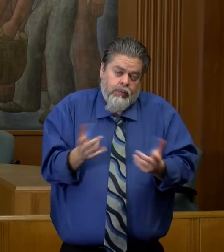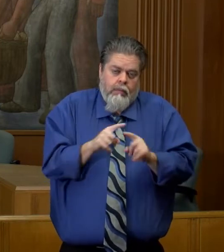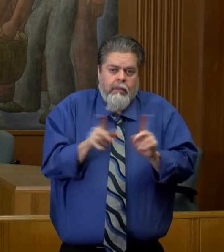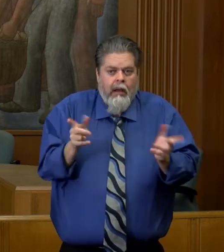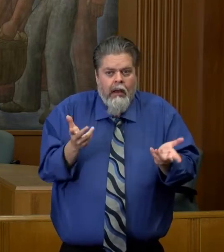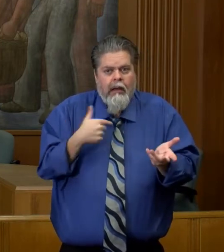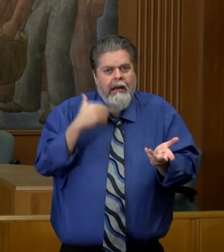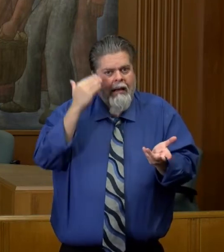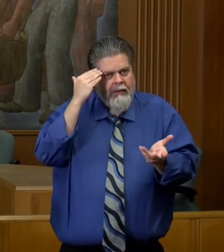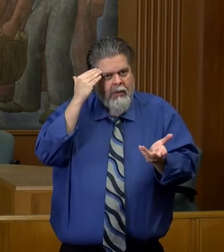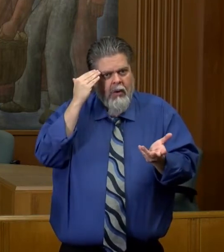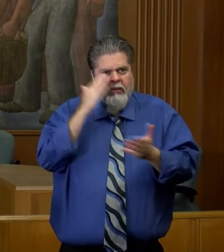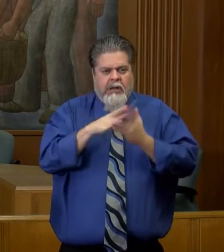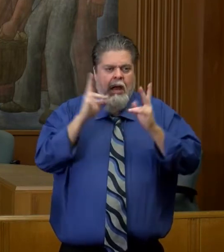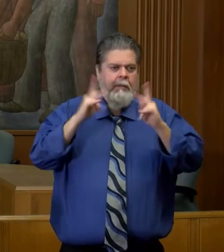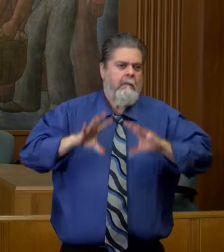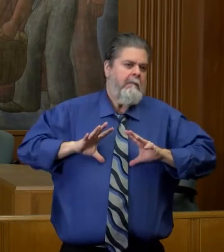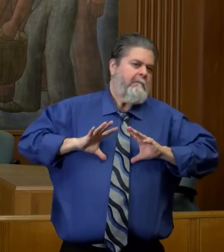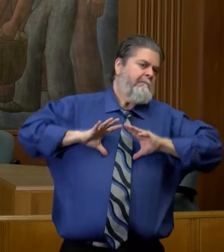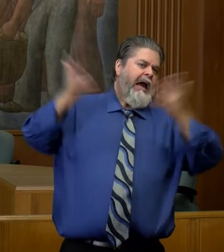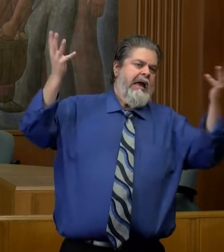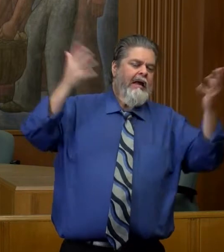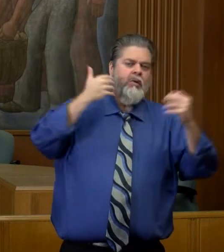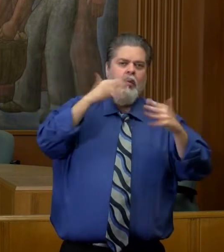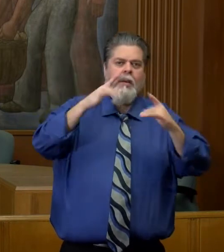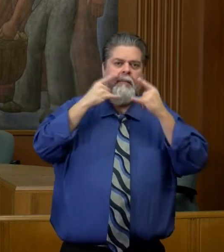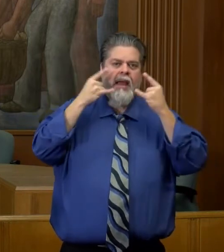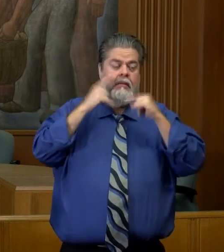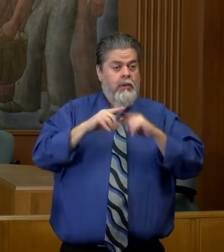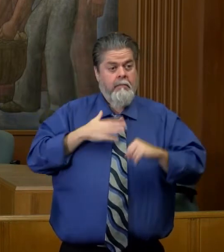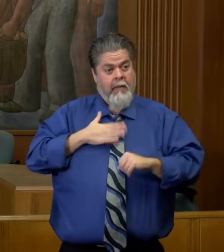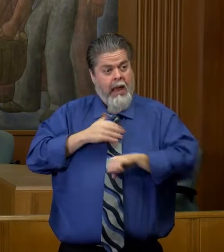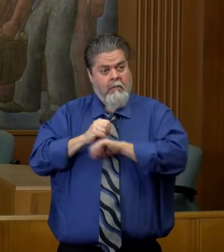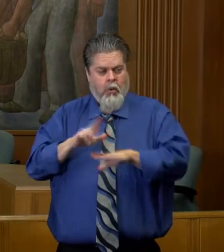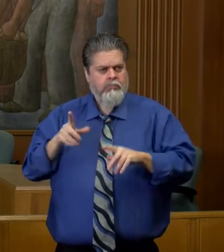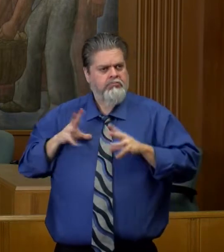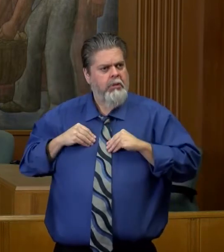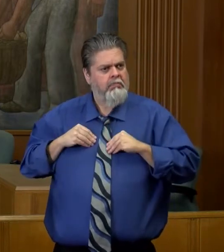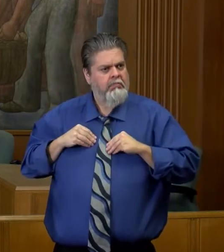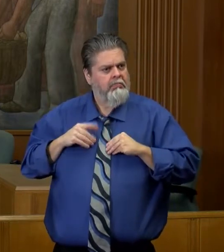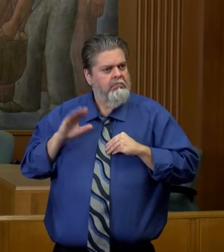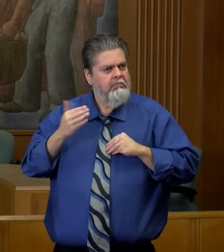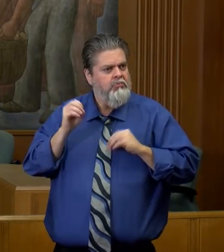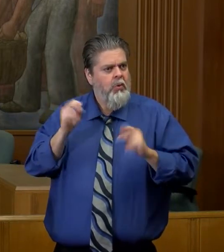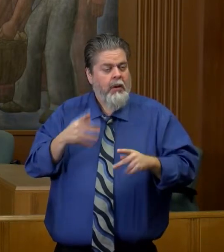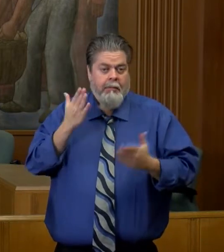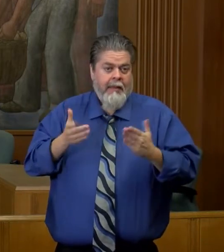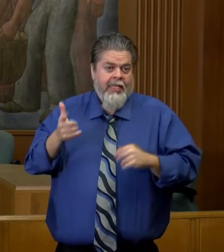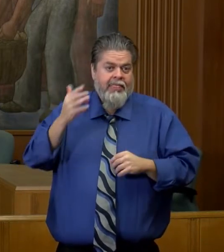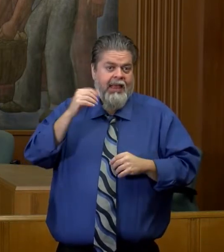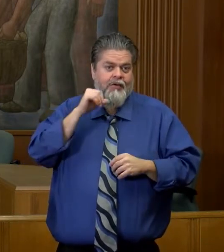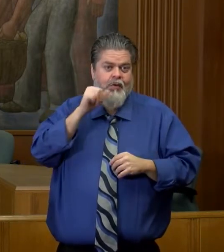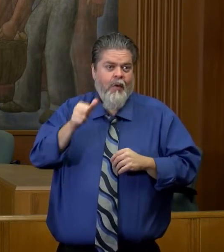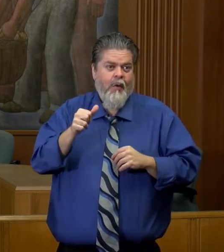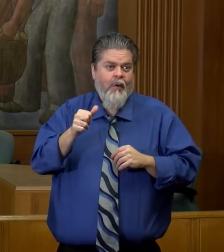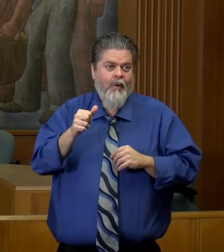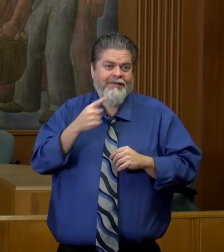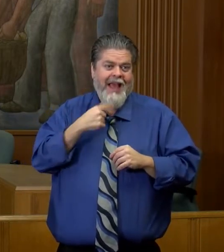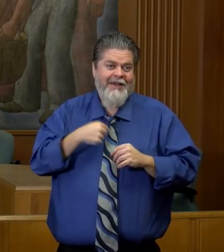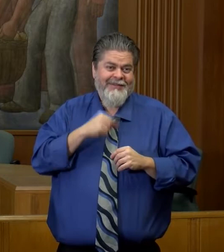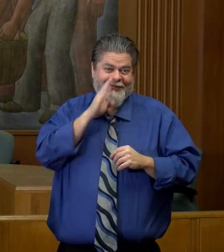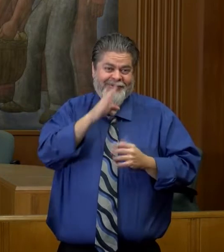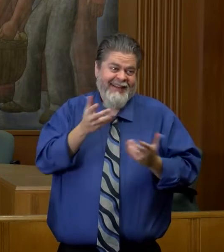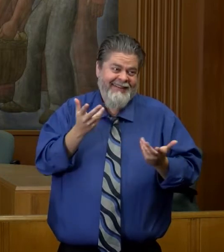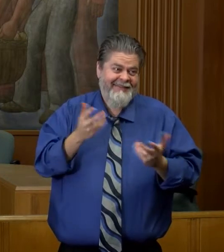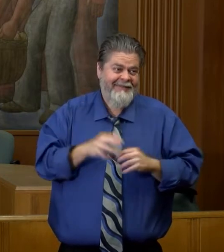negative feedback about masks in general, but not from my employees, and maybe that's just because they don't reach out to me directly on that.